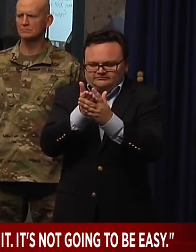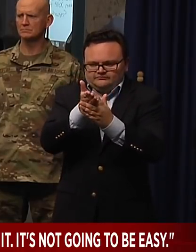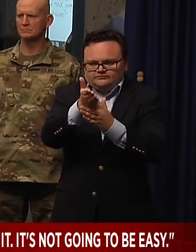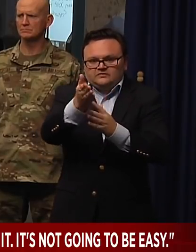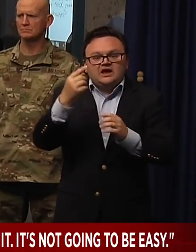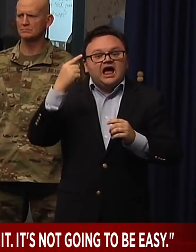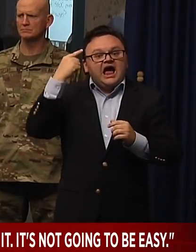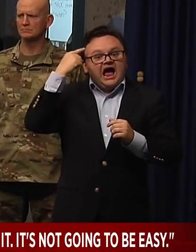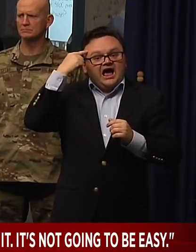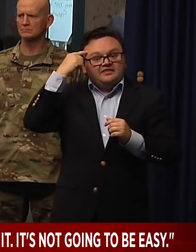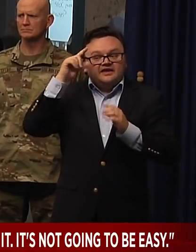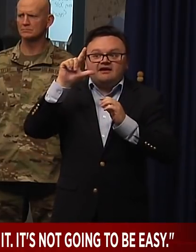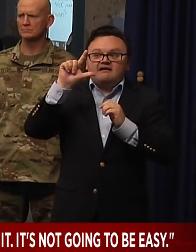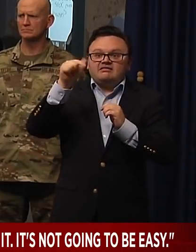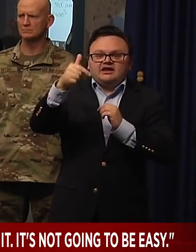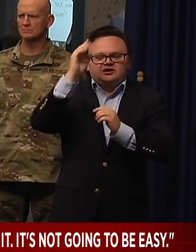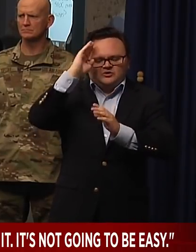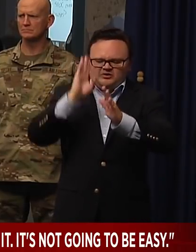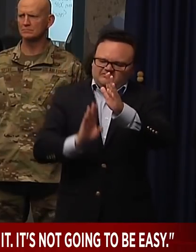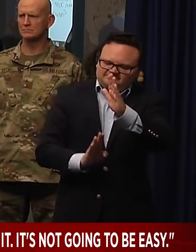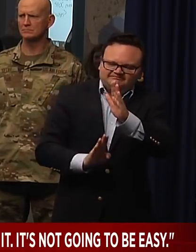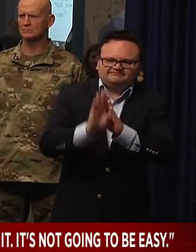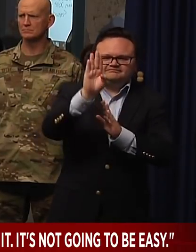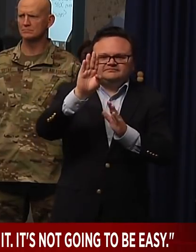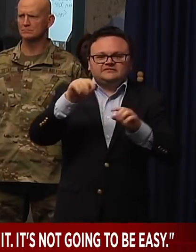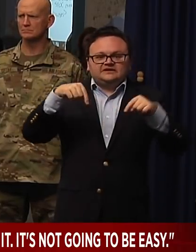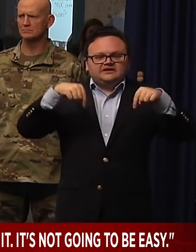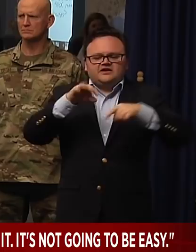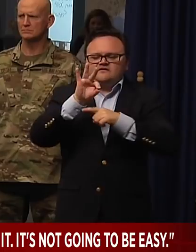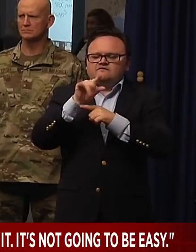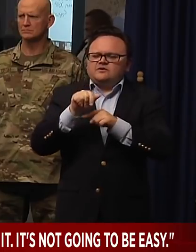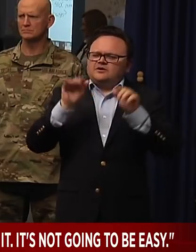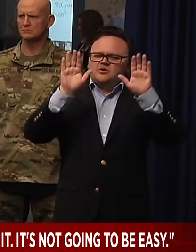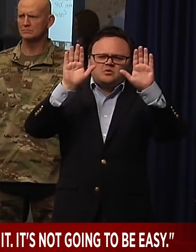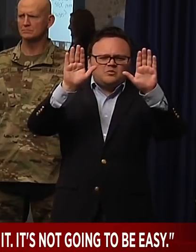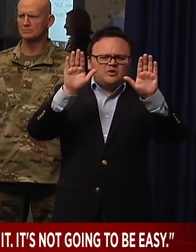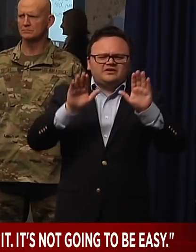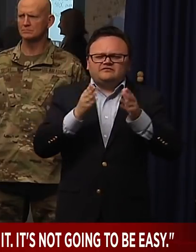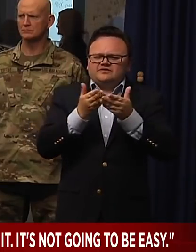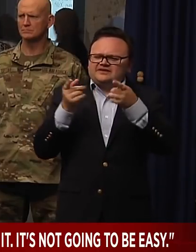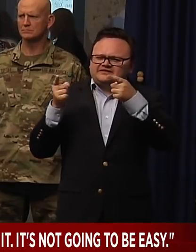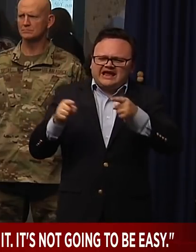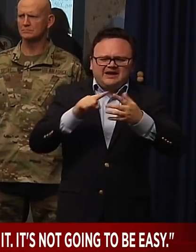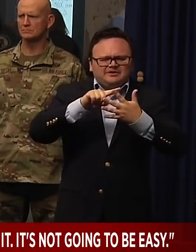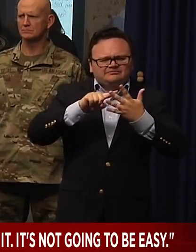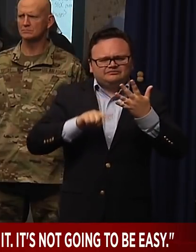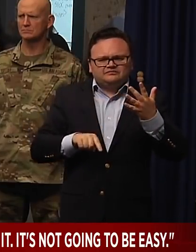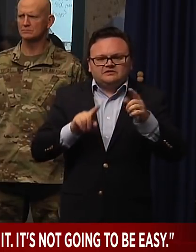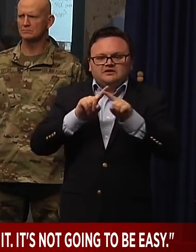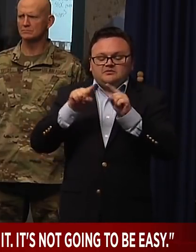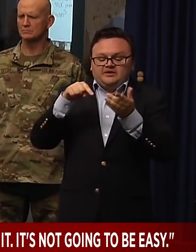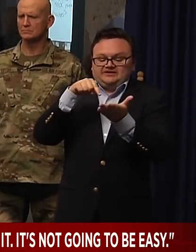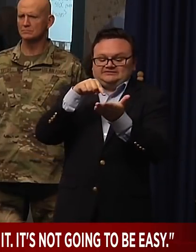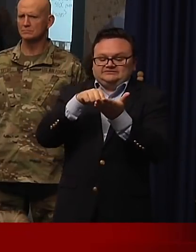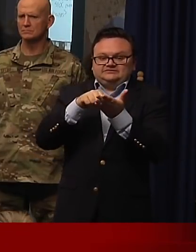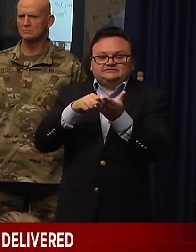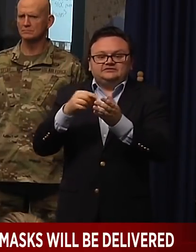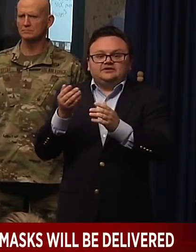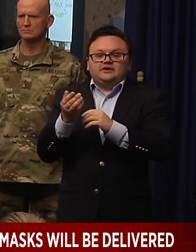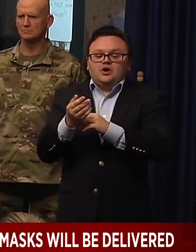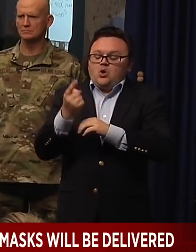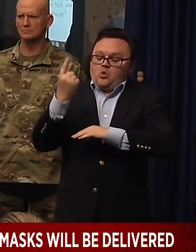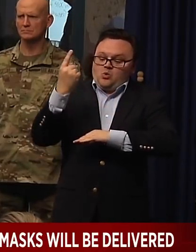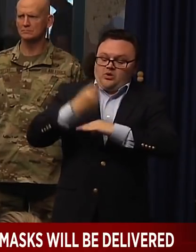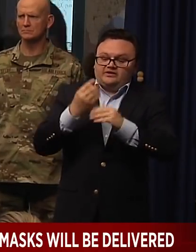back really strong. I think we've got a lot of great things going on in this state, but this is not something that's just going to happen overnight. It's going to